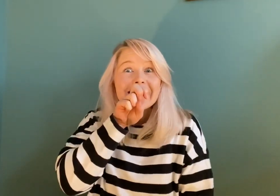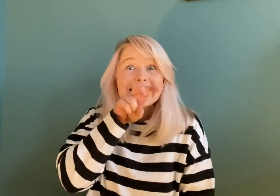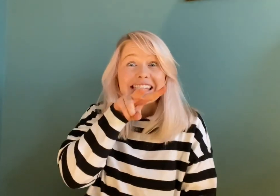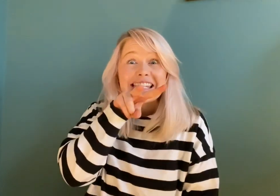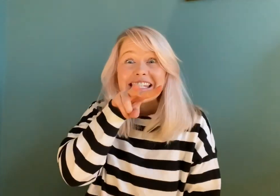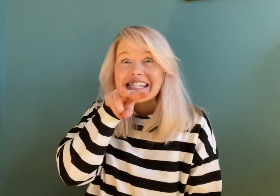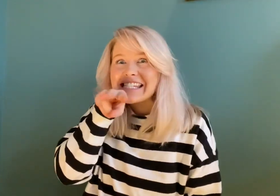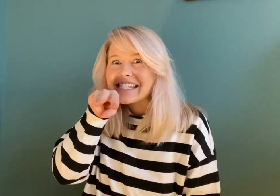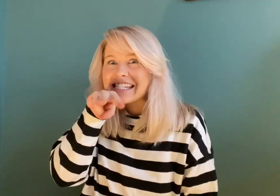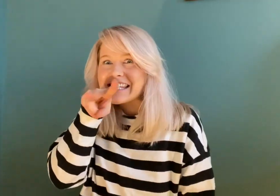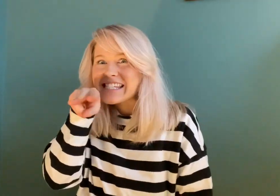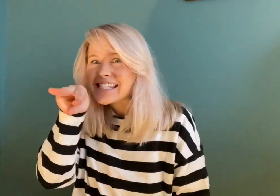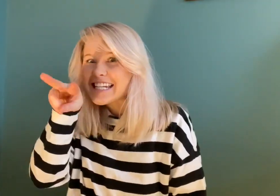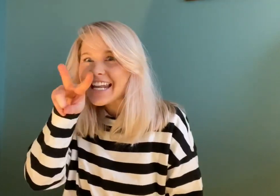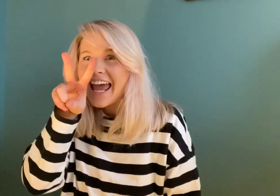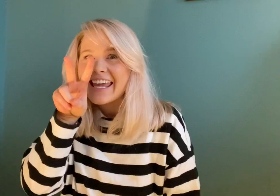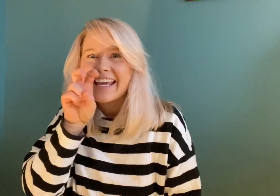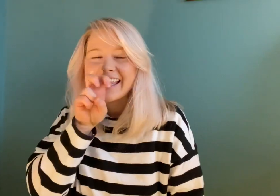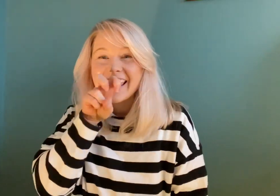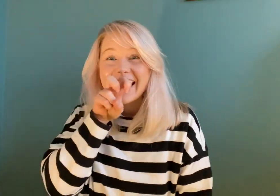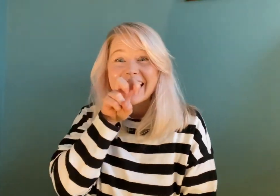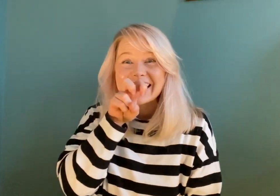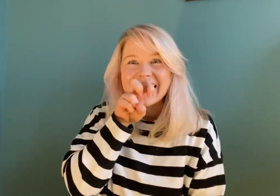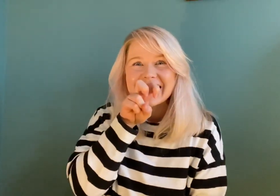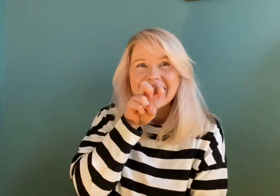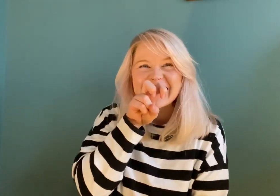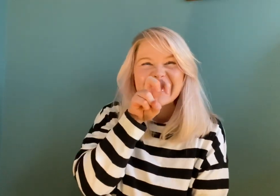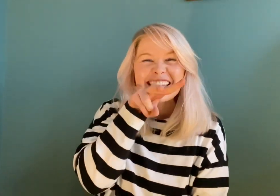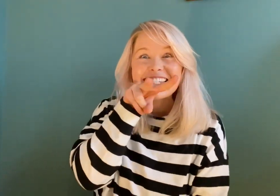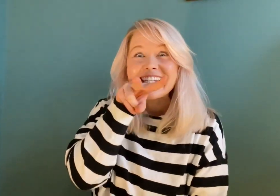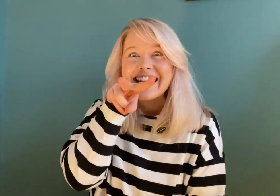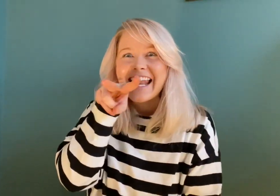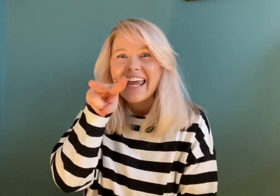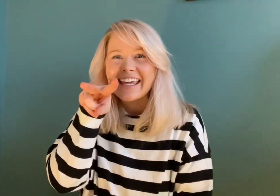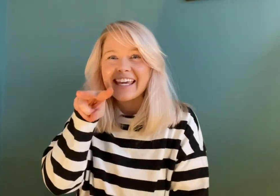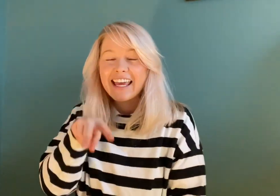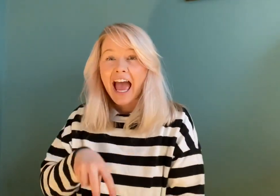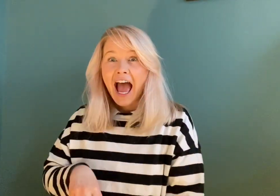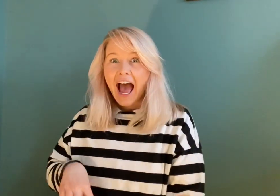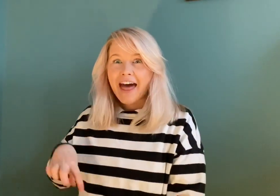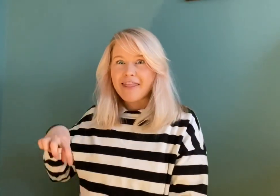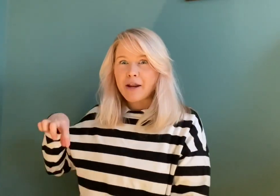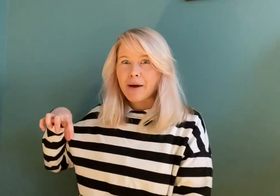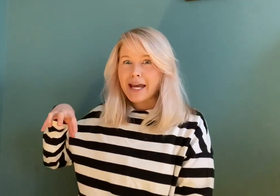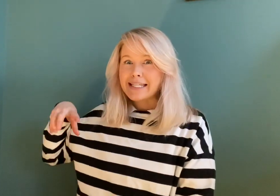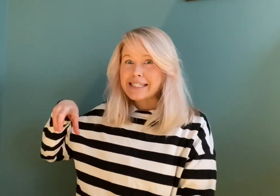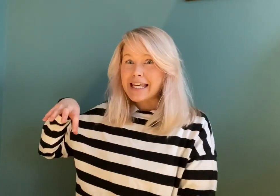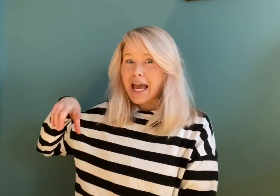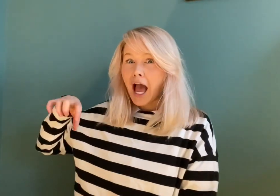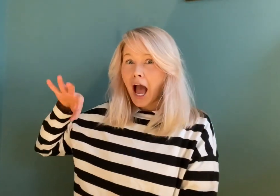snake that hisses, a snake. And then we're going to see a